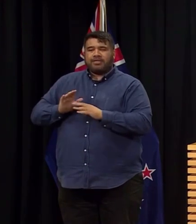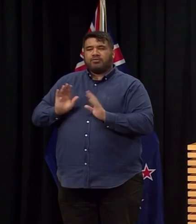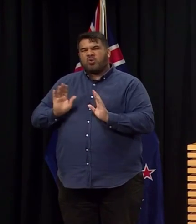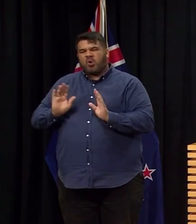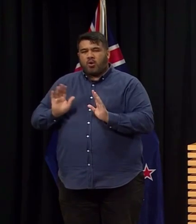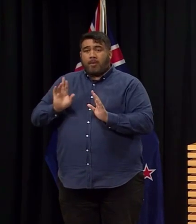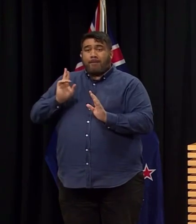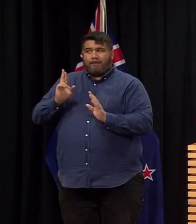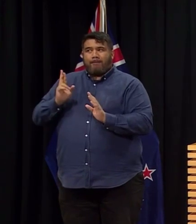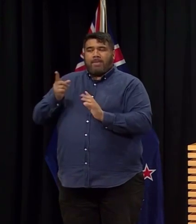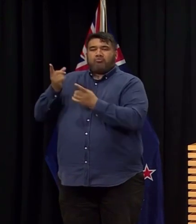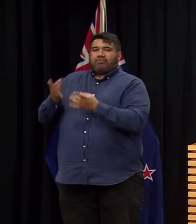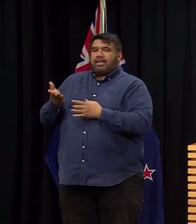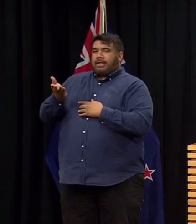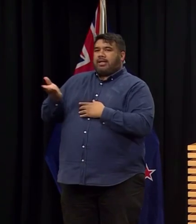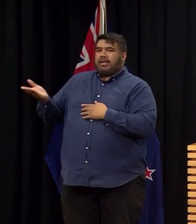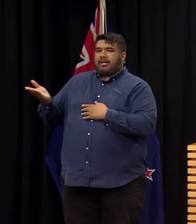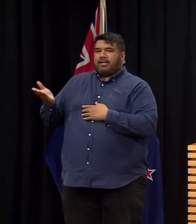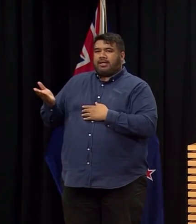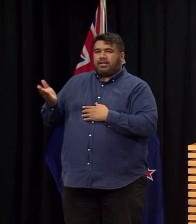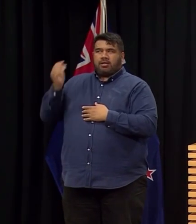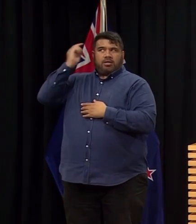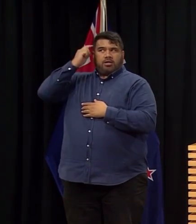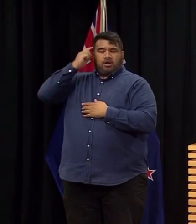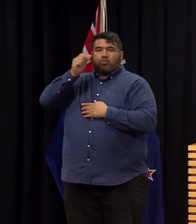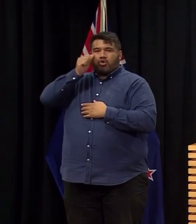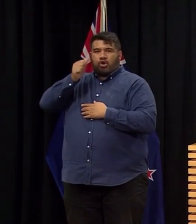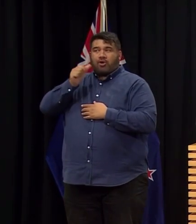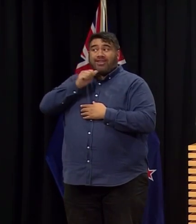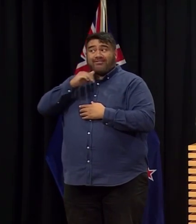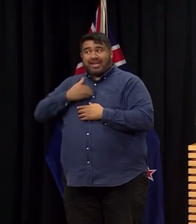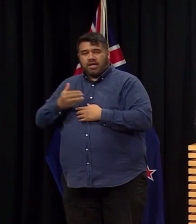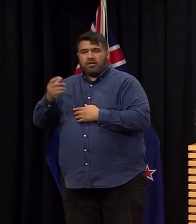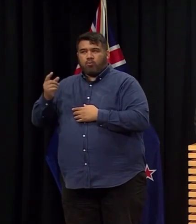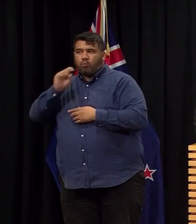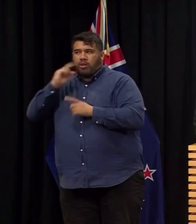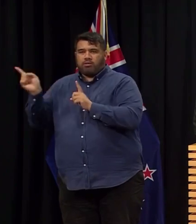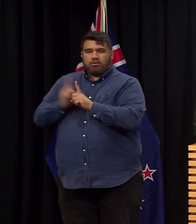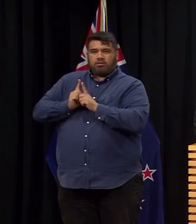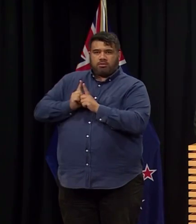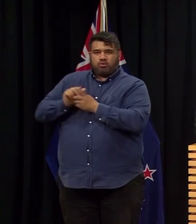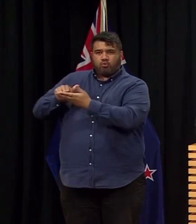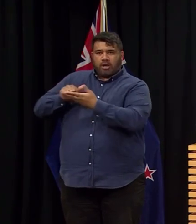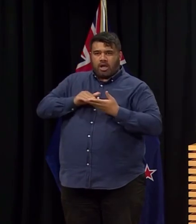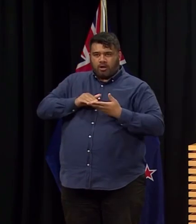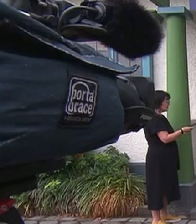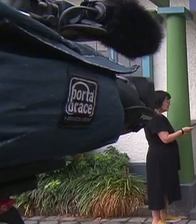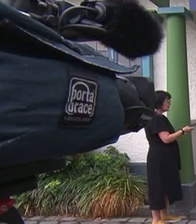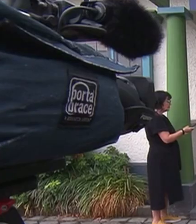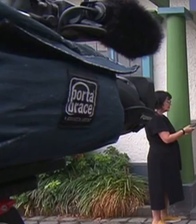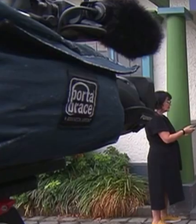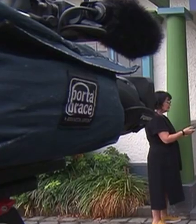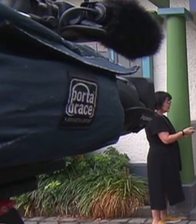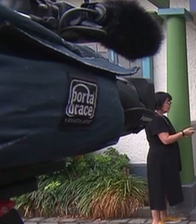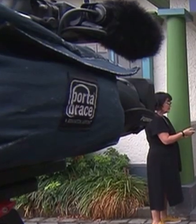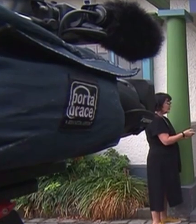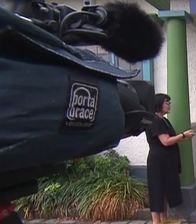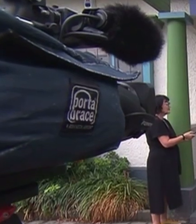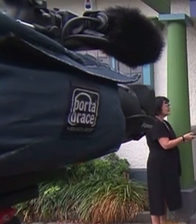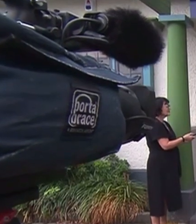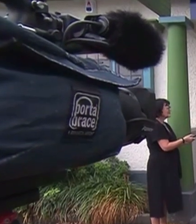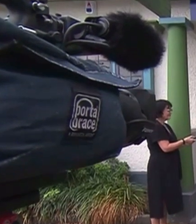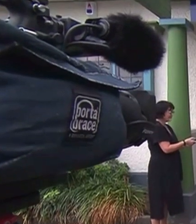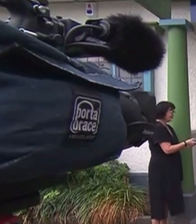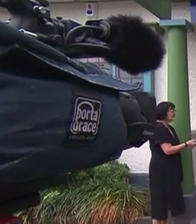prepared. So they're quite willing at our direction to work alongside us while we're out in the communities. A move quickly backed